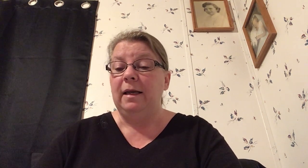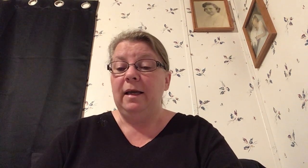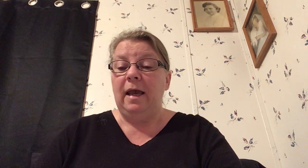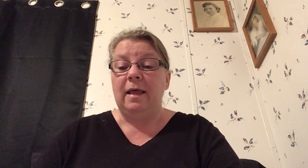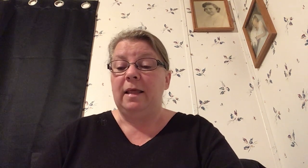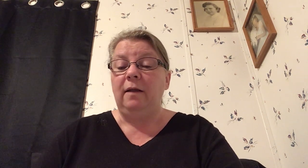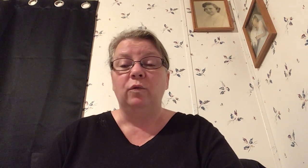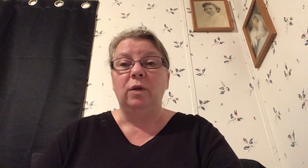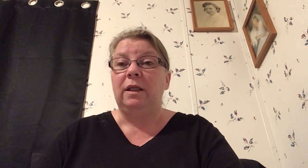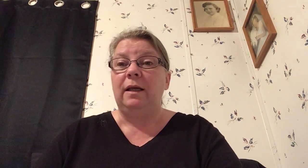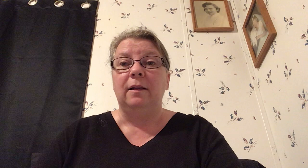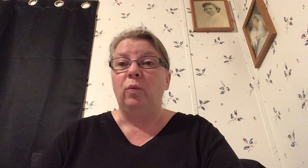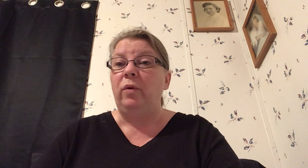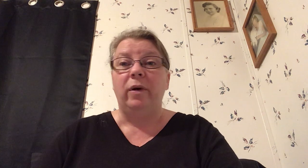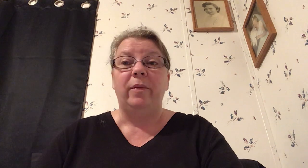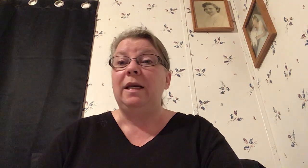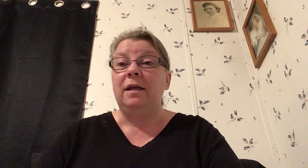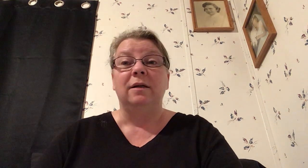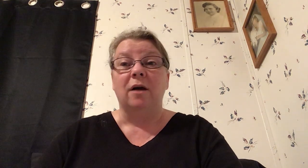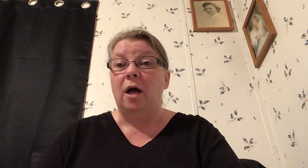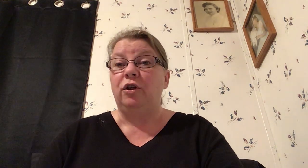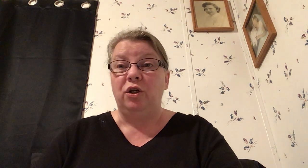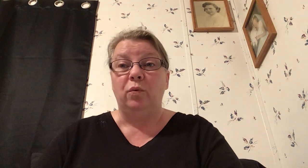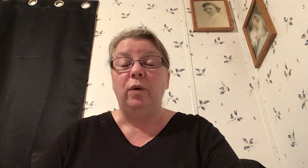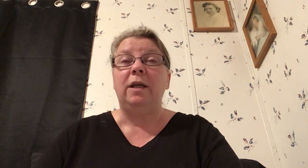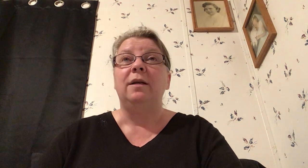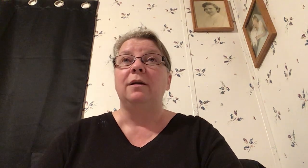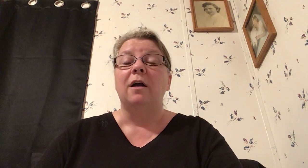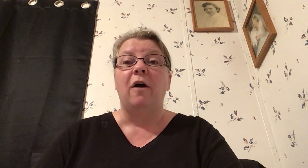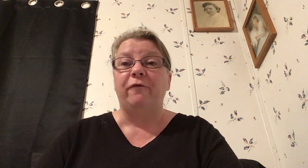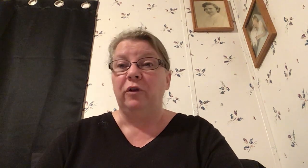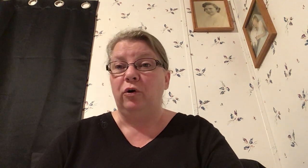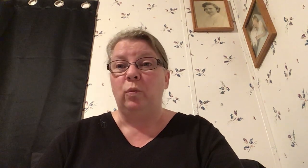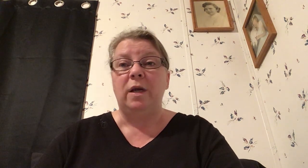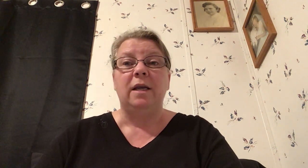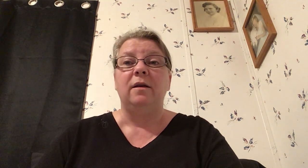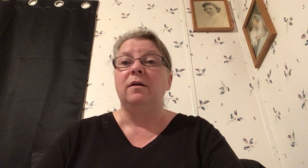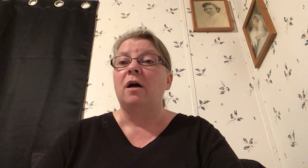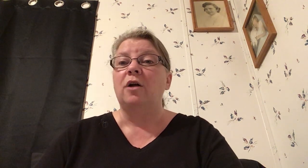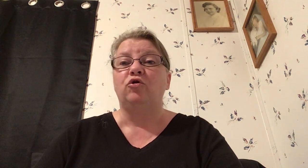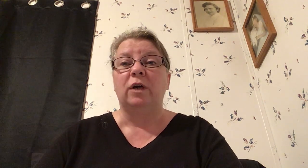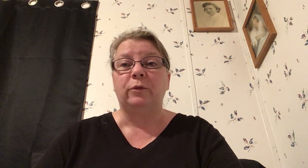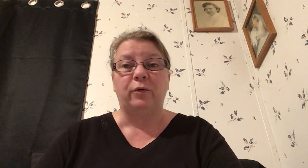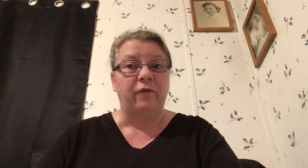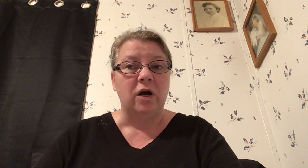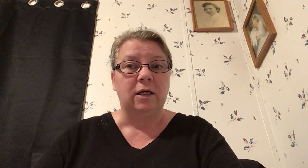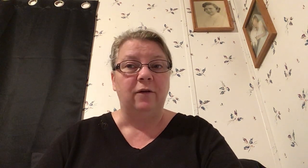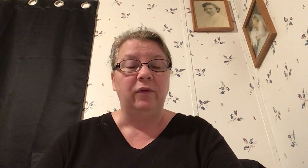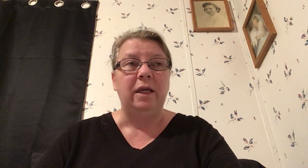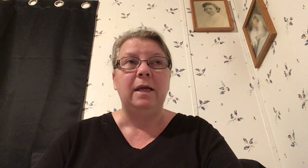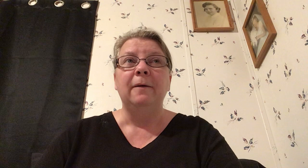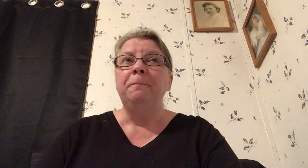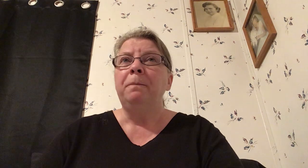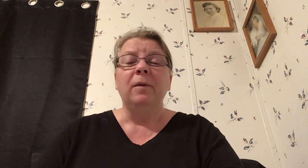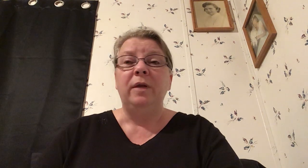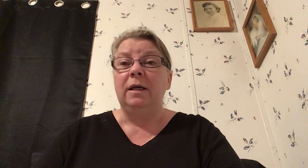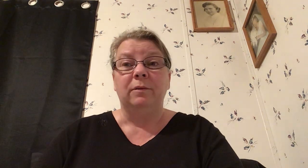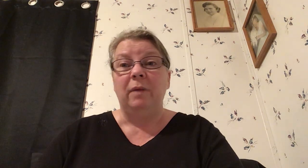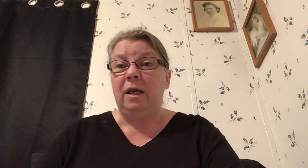and that's one thing that we women need to not do we need to not flirt we need to not dress provocatively because men